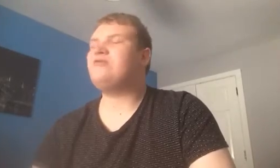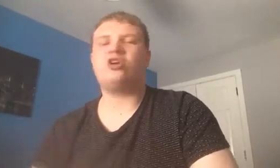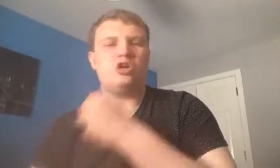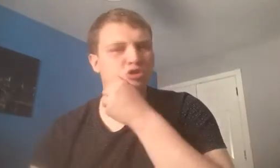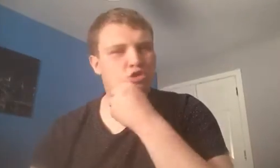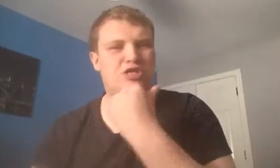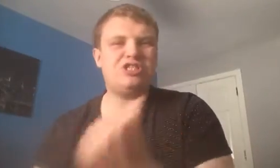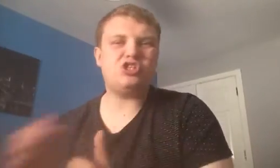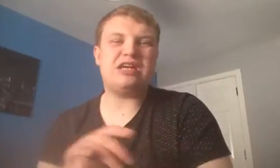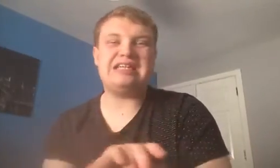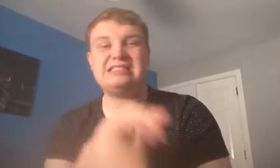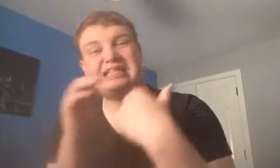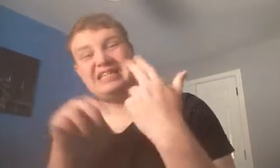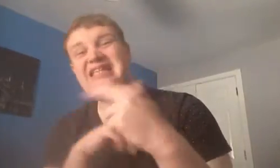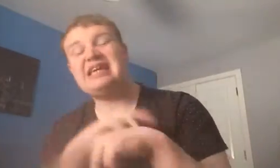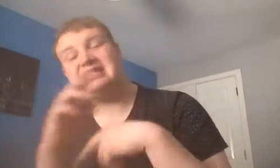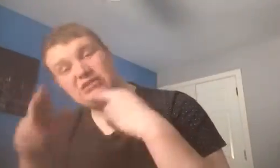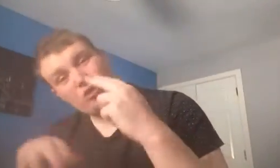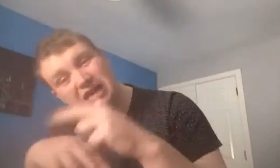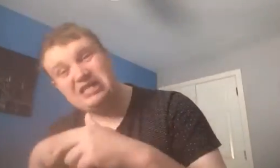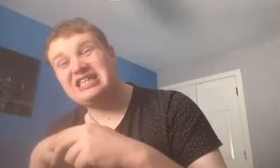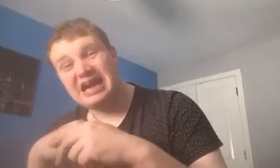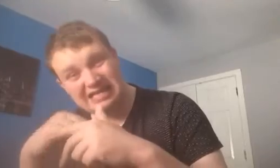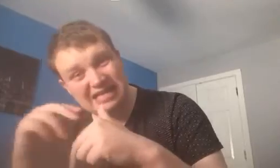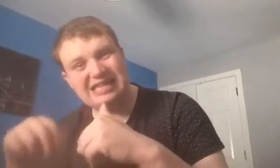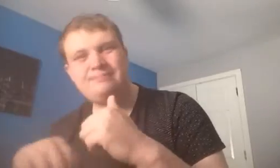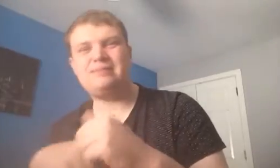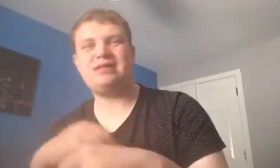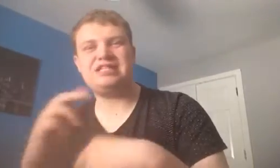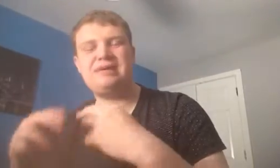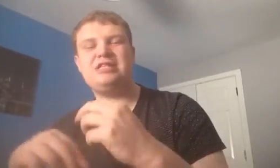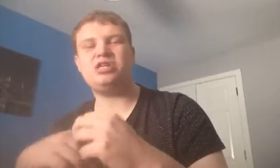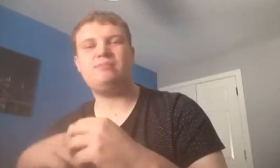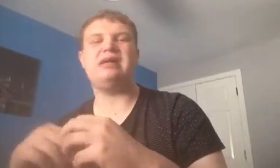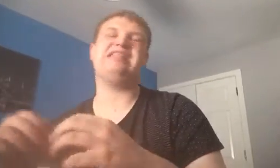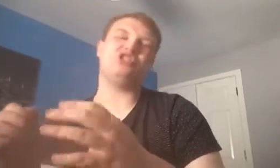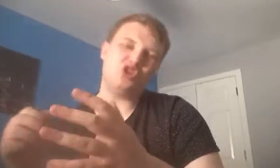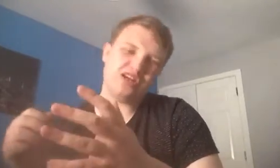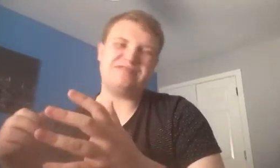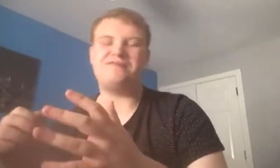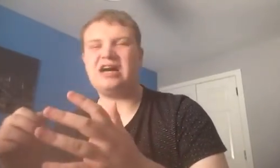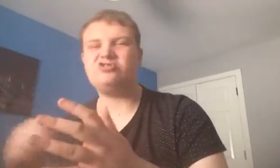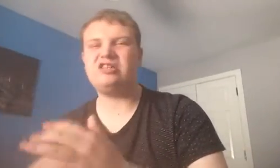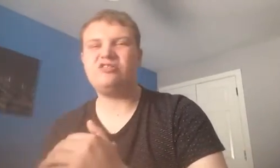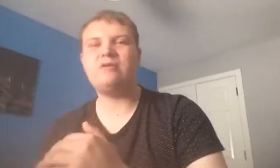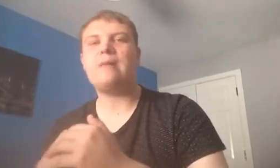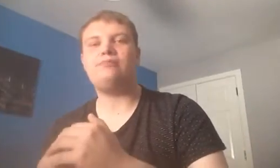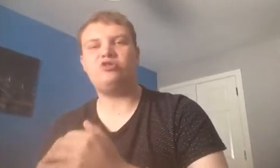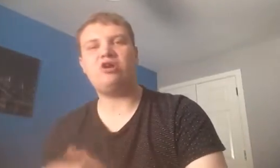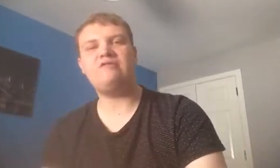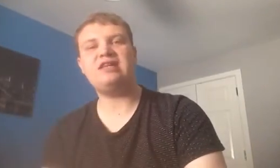you've got Cardoso, he's young, he can get time to bring his pace up, but he's not fast right now. Bruno Alves,